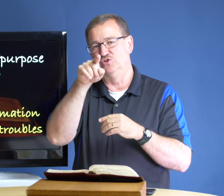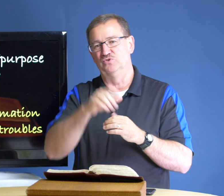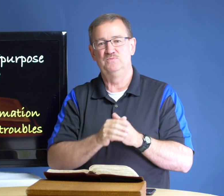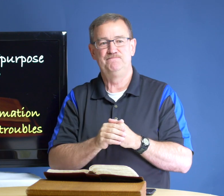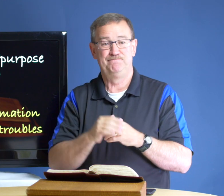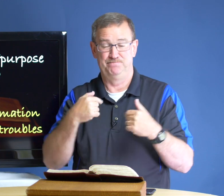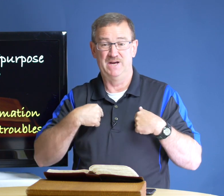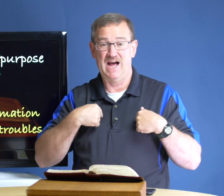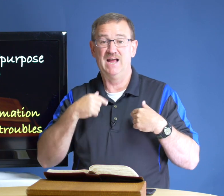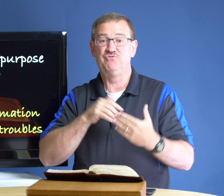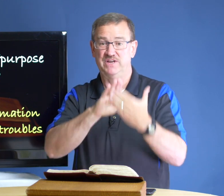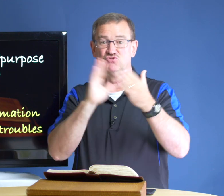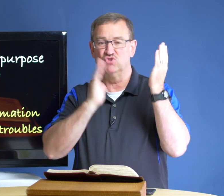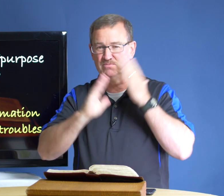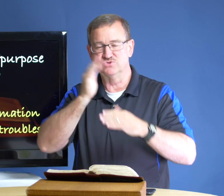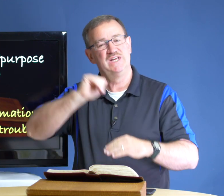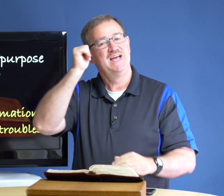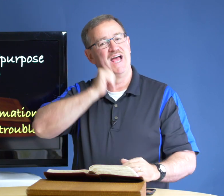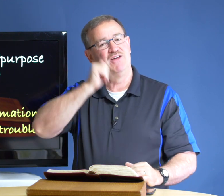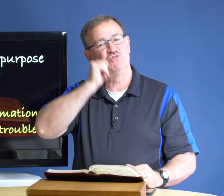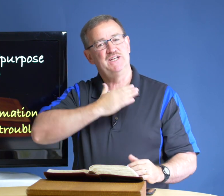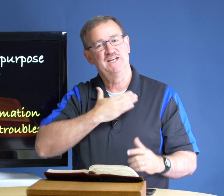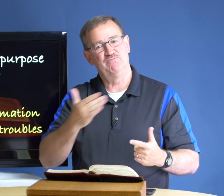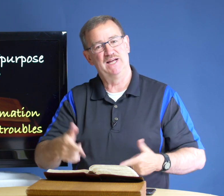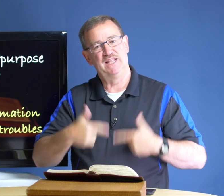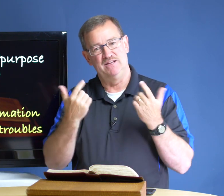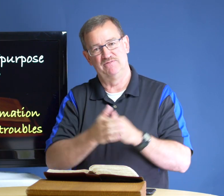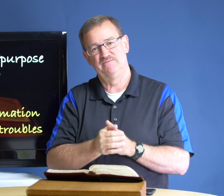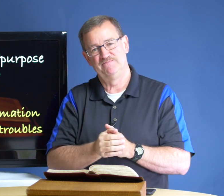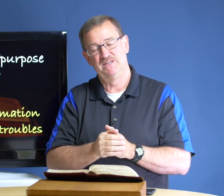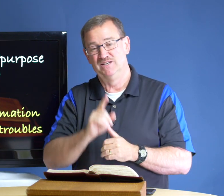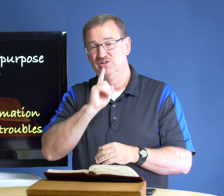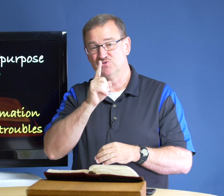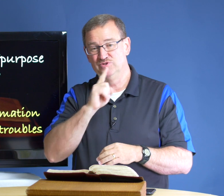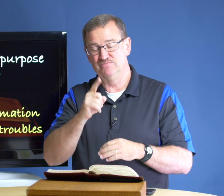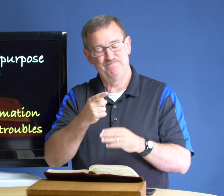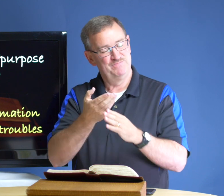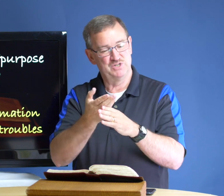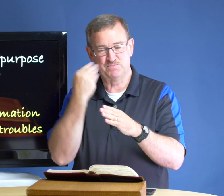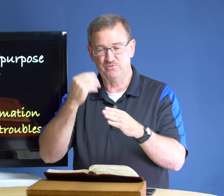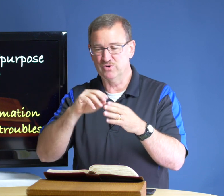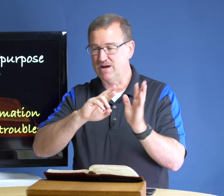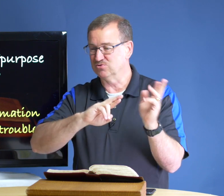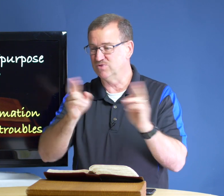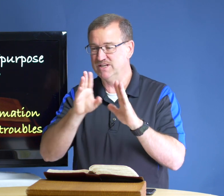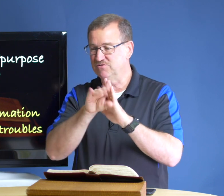you but i face troubles every day of my life true just before i was ready to